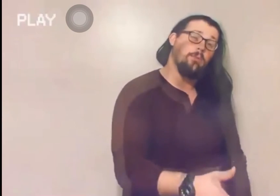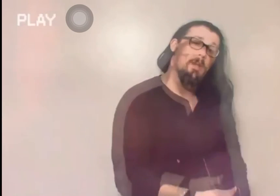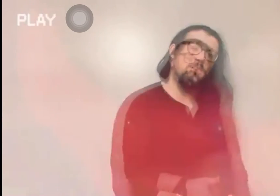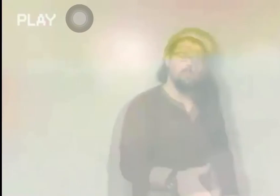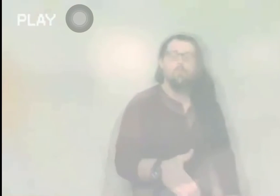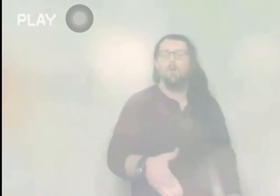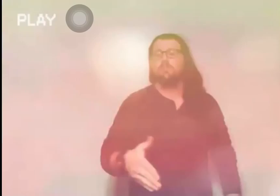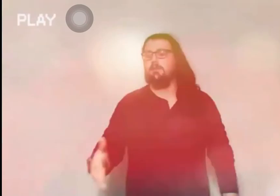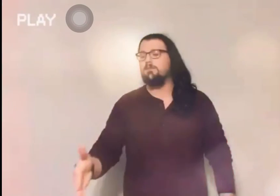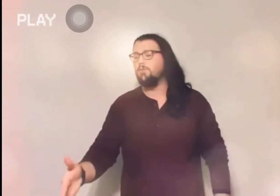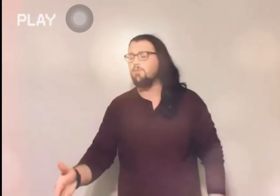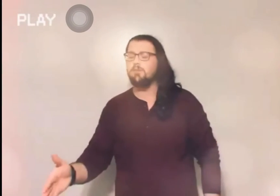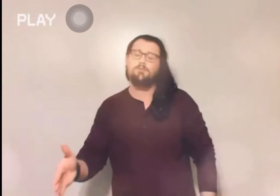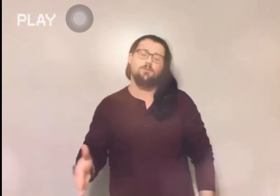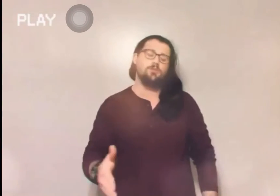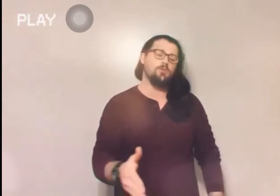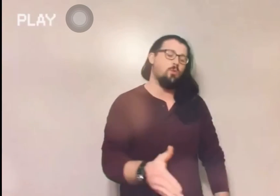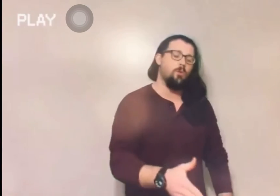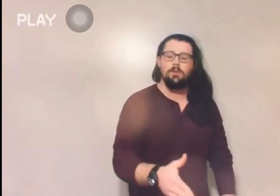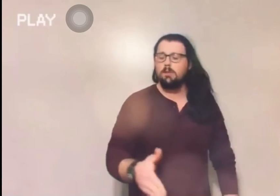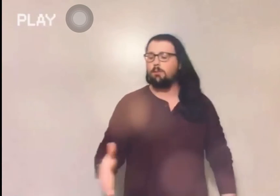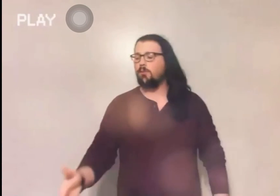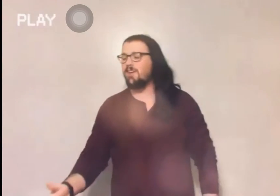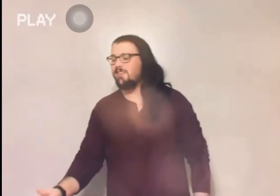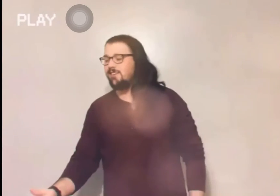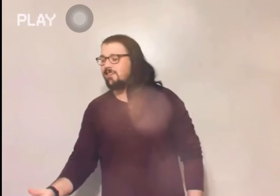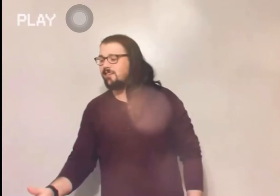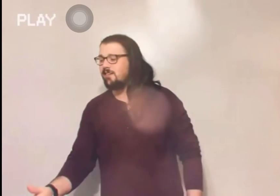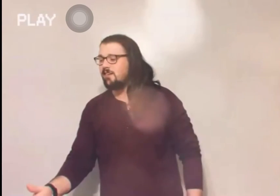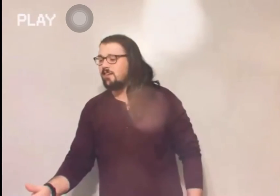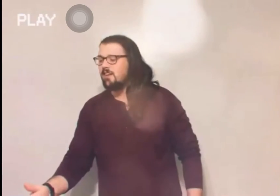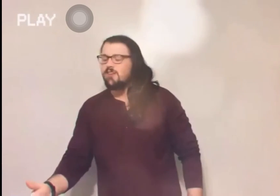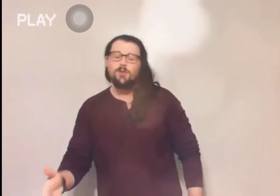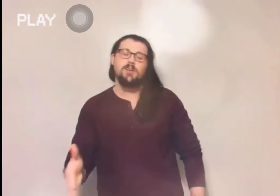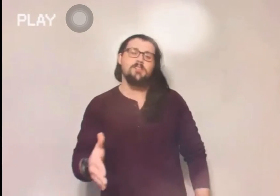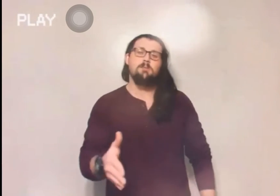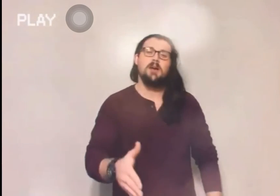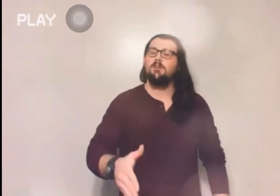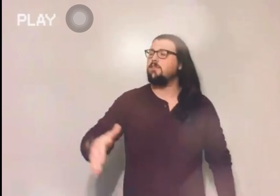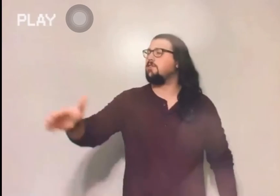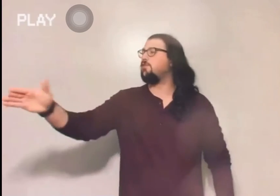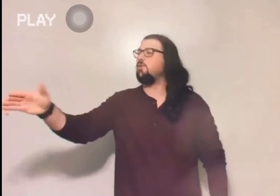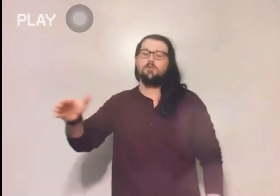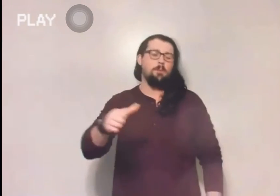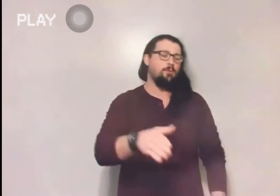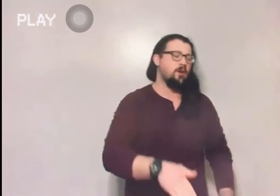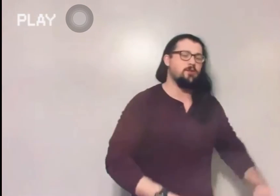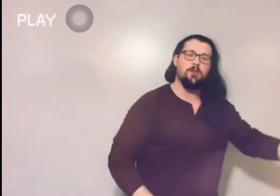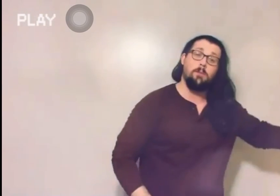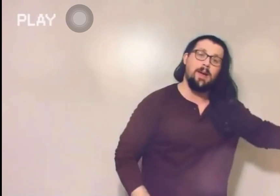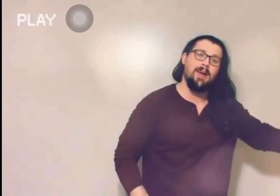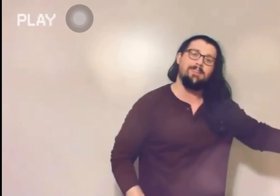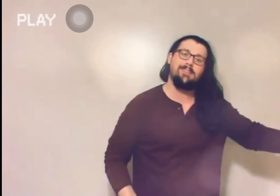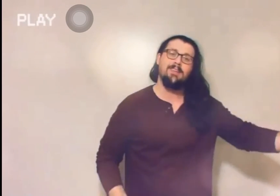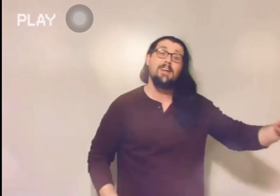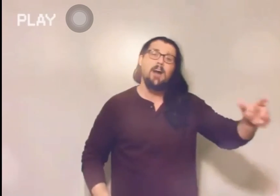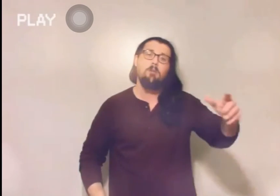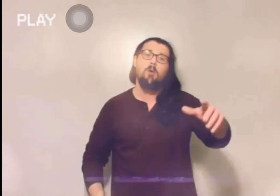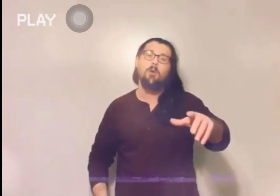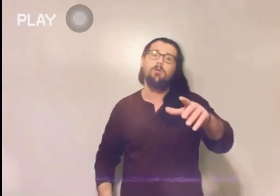present was the future and the future will be the present. So it doesn't matter if it's the future, the present or the past. I'm always